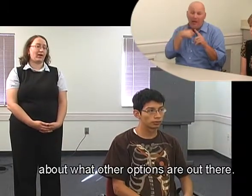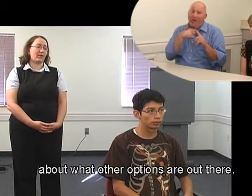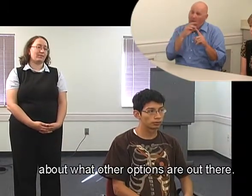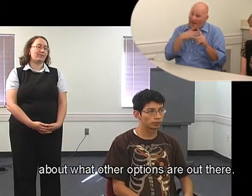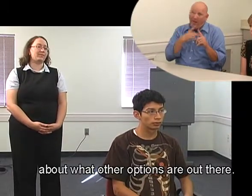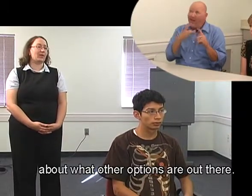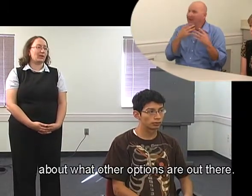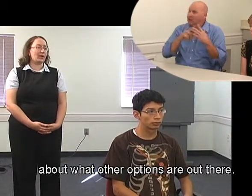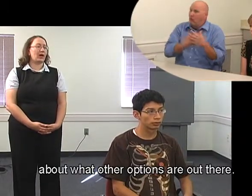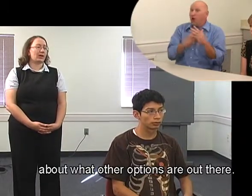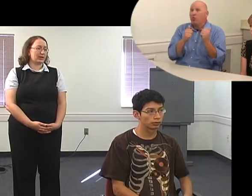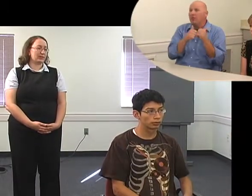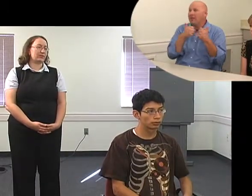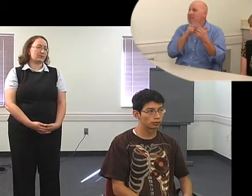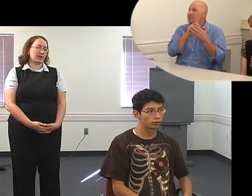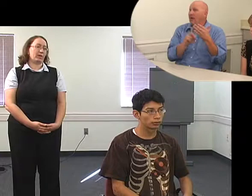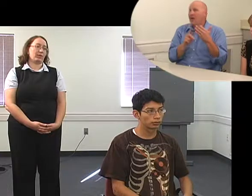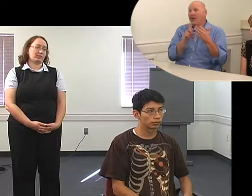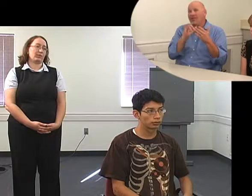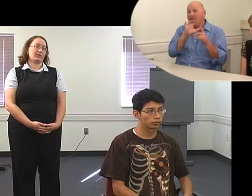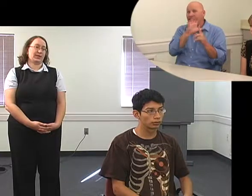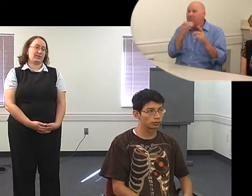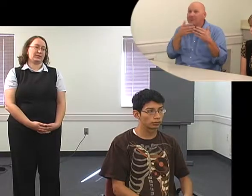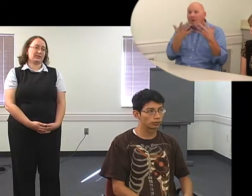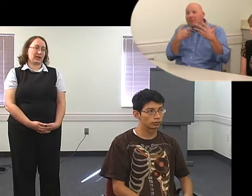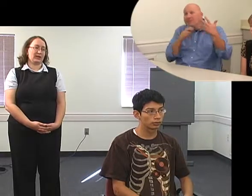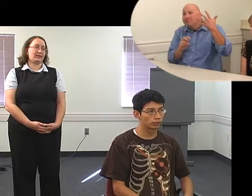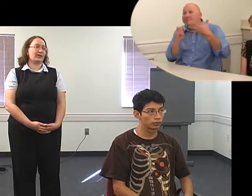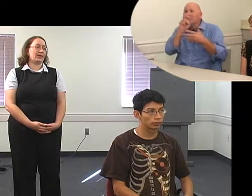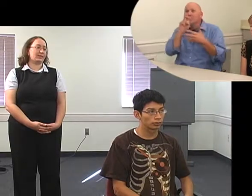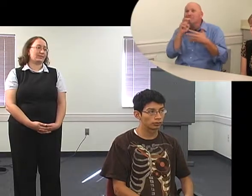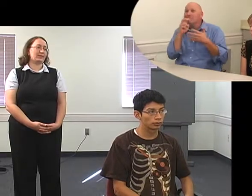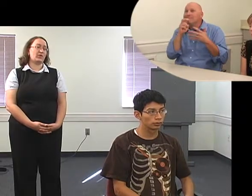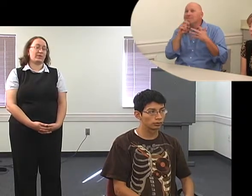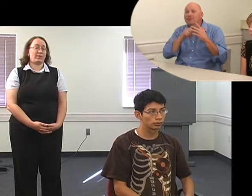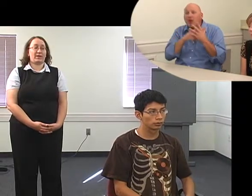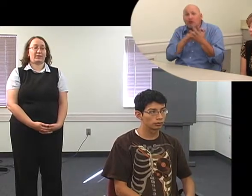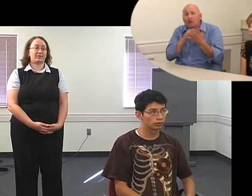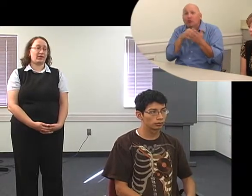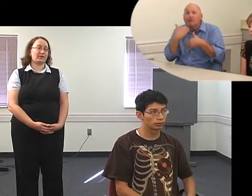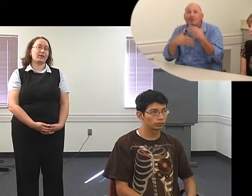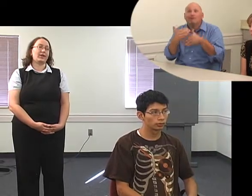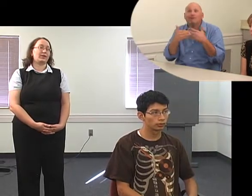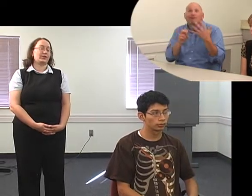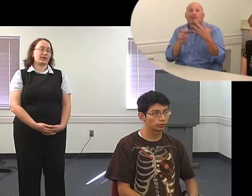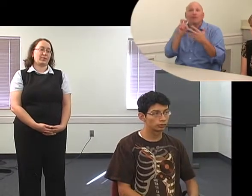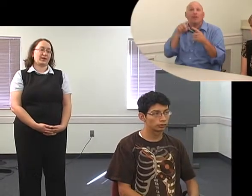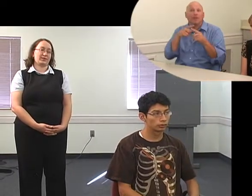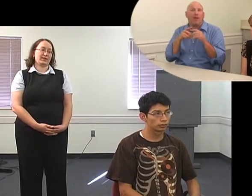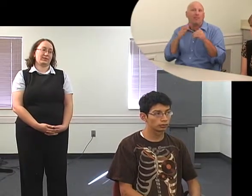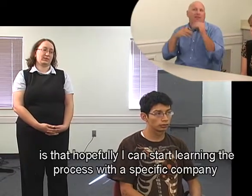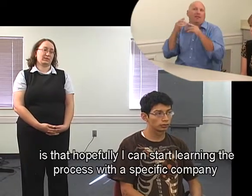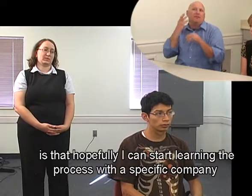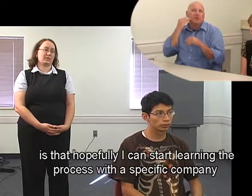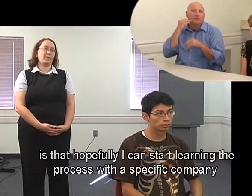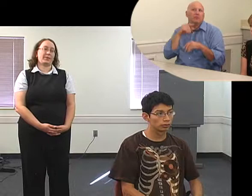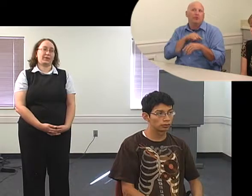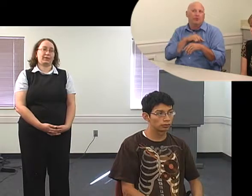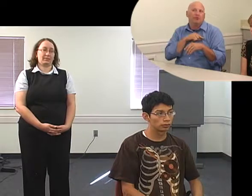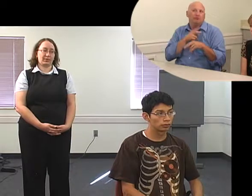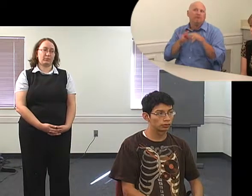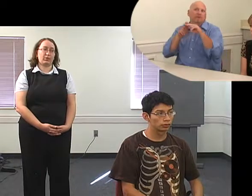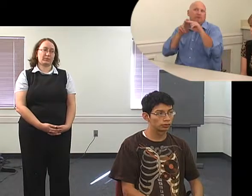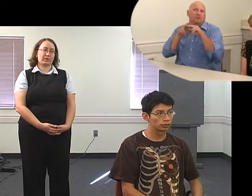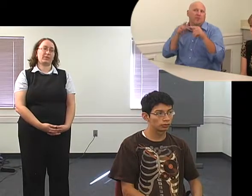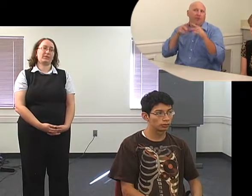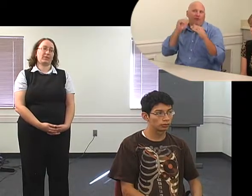the reason why I want to start with the gaming design because hopefully maybe I can start learning the process with a specific company